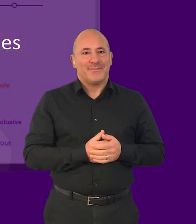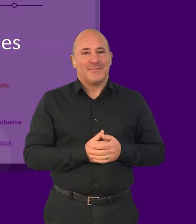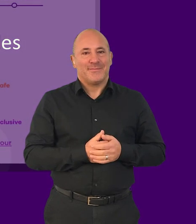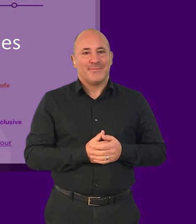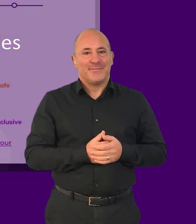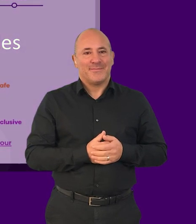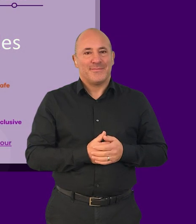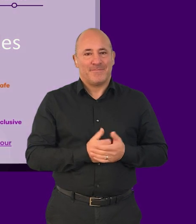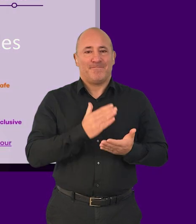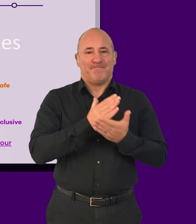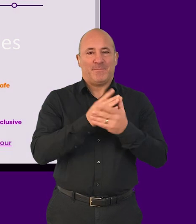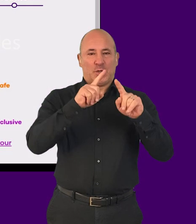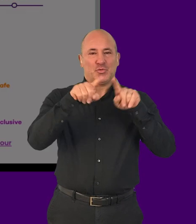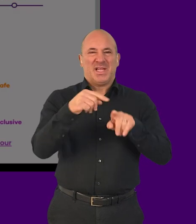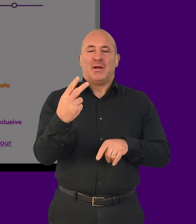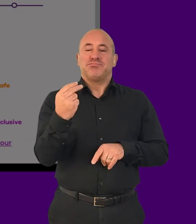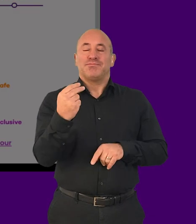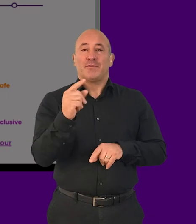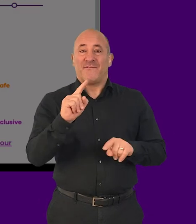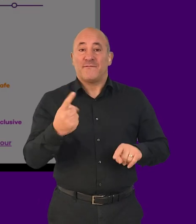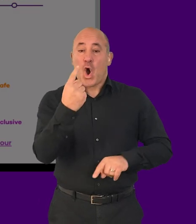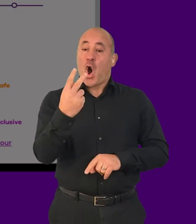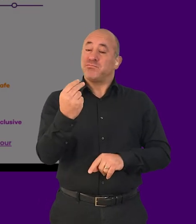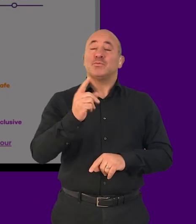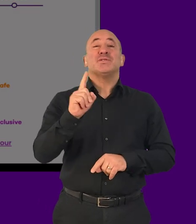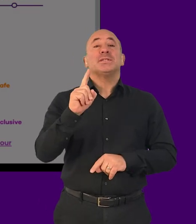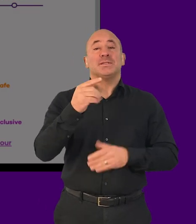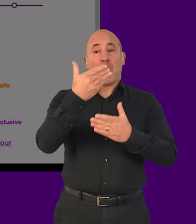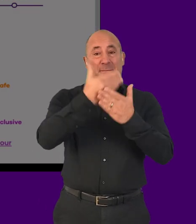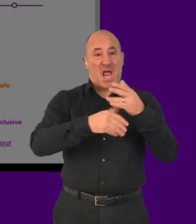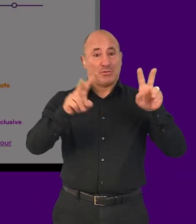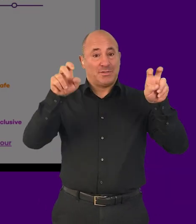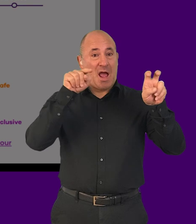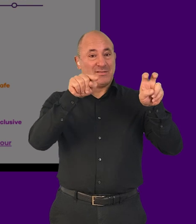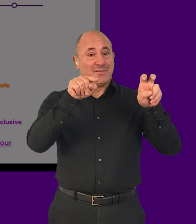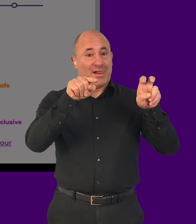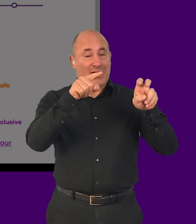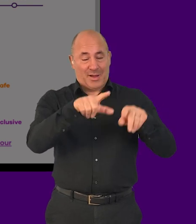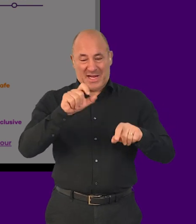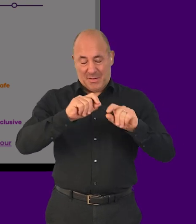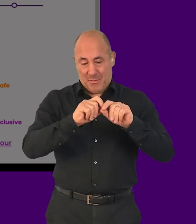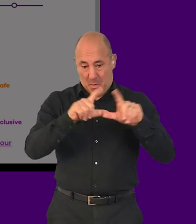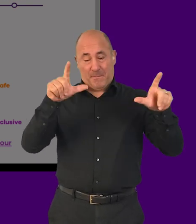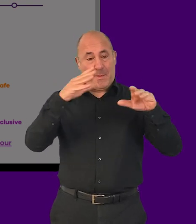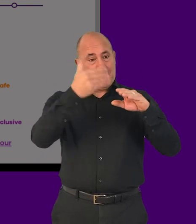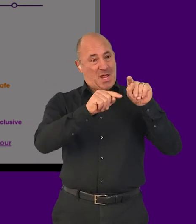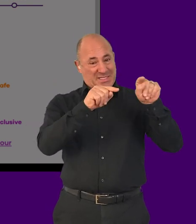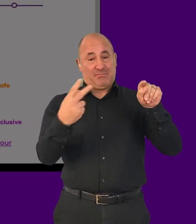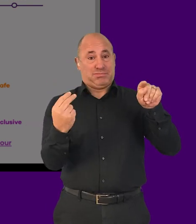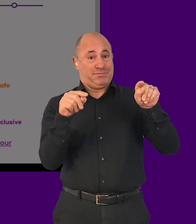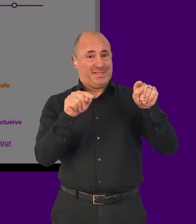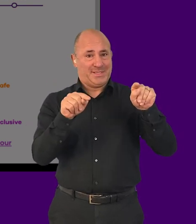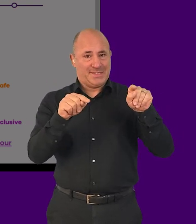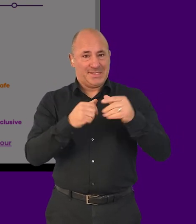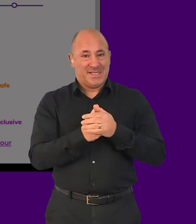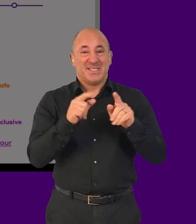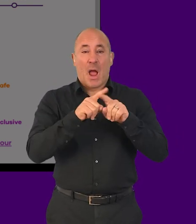The page title is the first piece of information announced by screen readers when a page loads. It's also the only